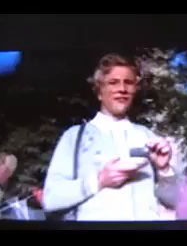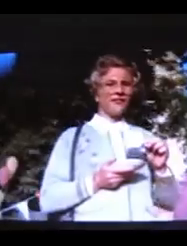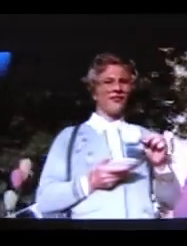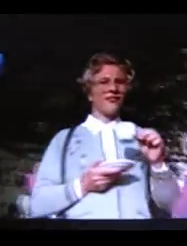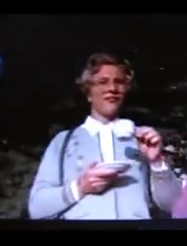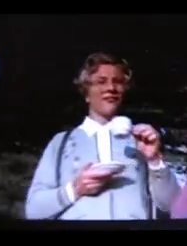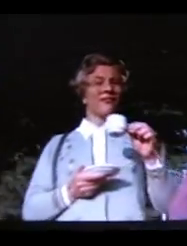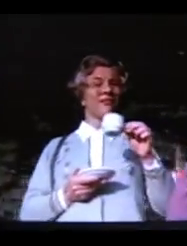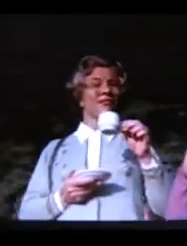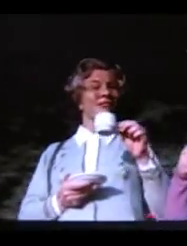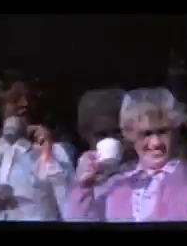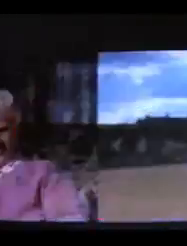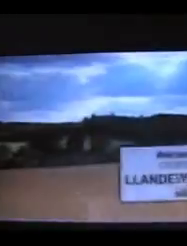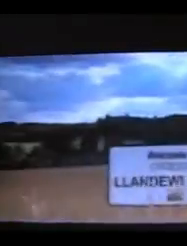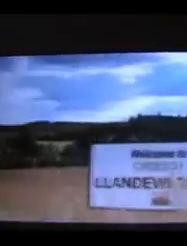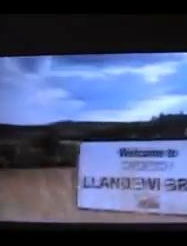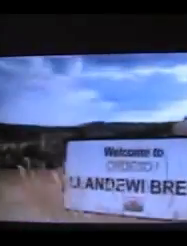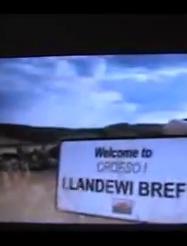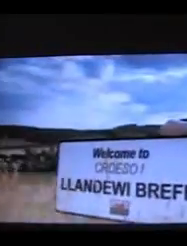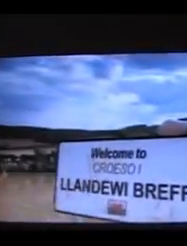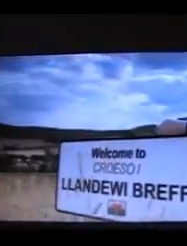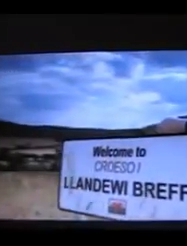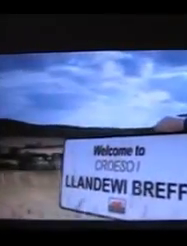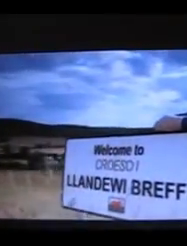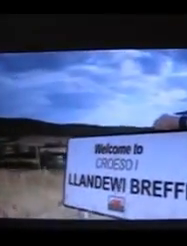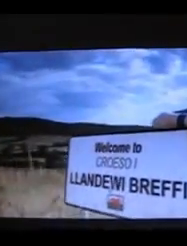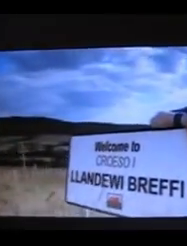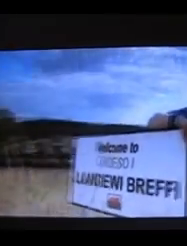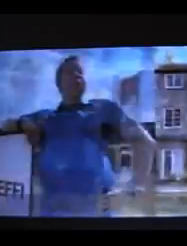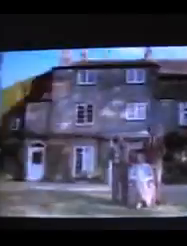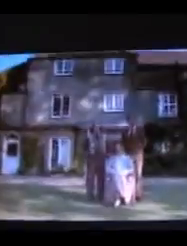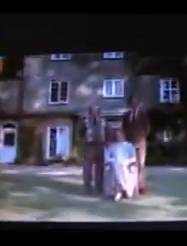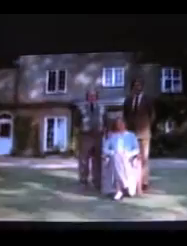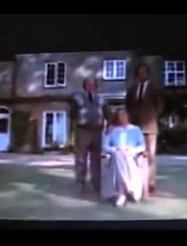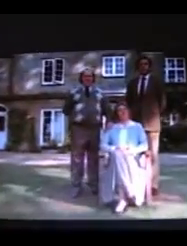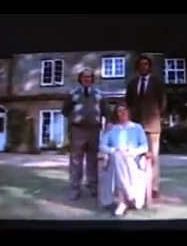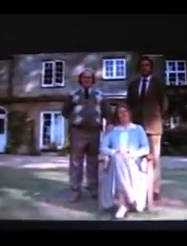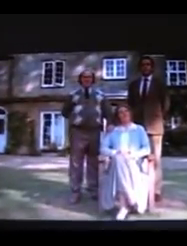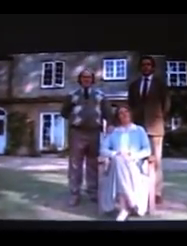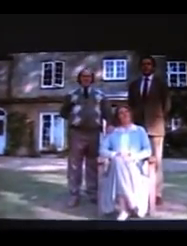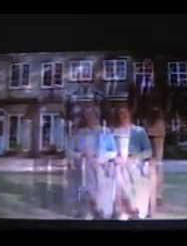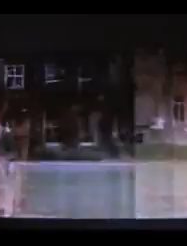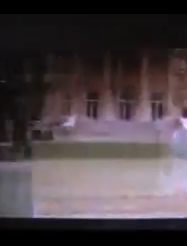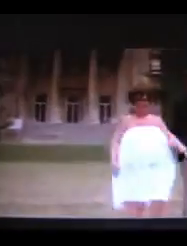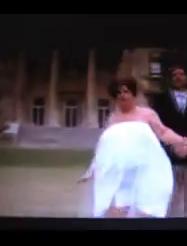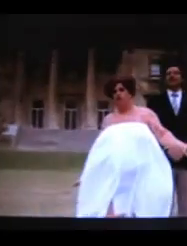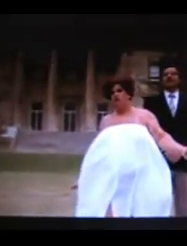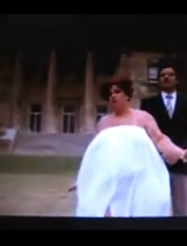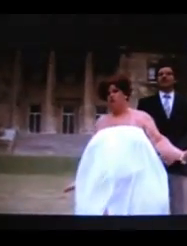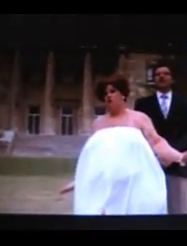Britain, Britain, Britain. Recently awarded the OBE. But why? Not just